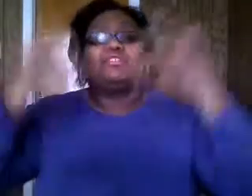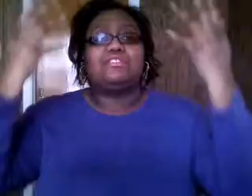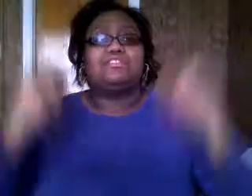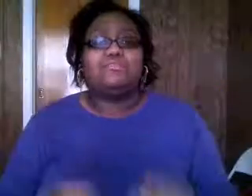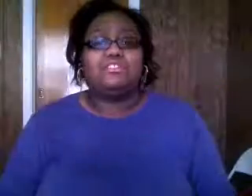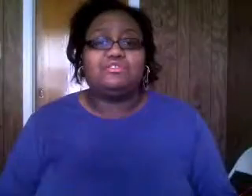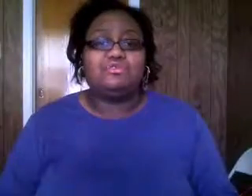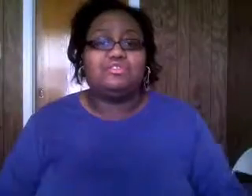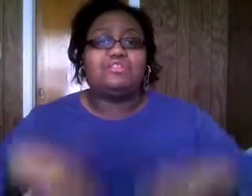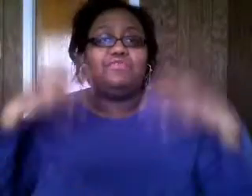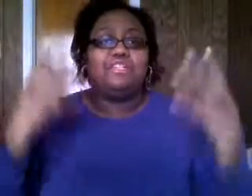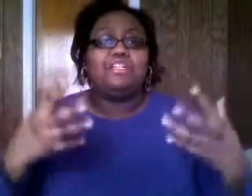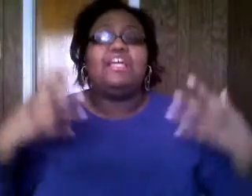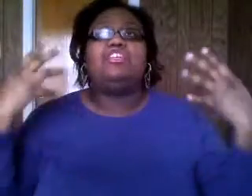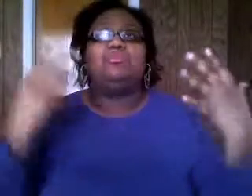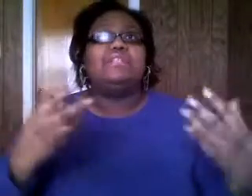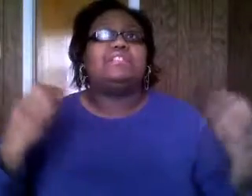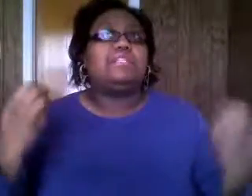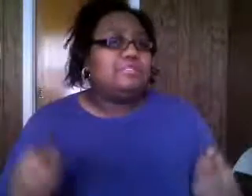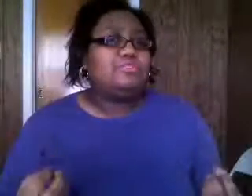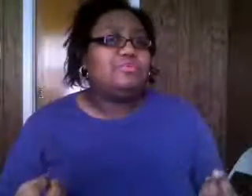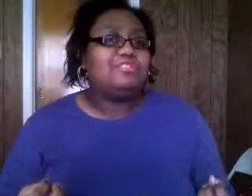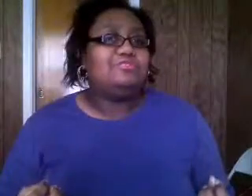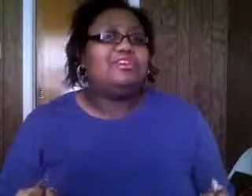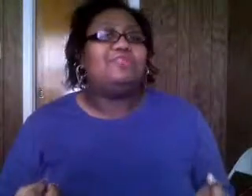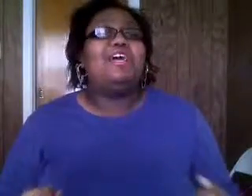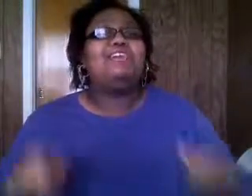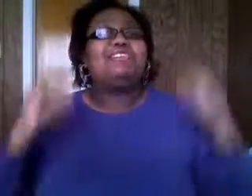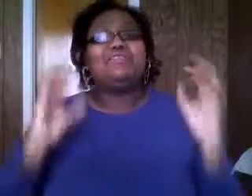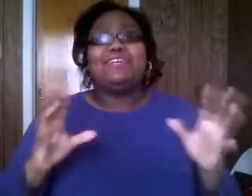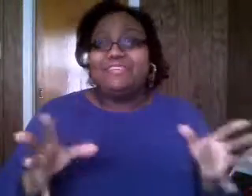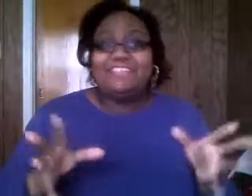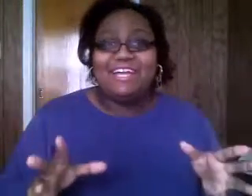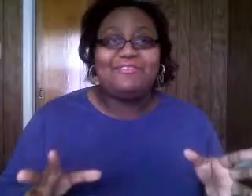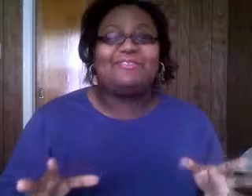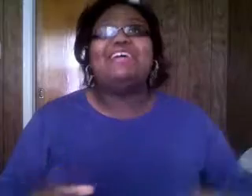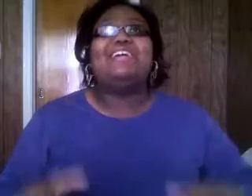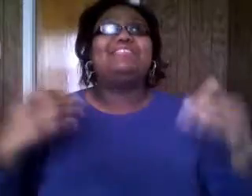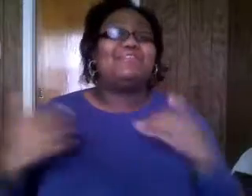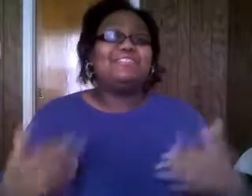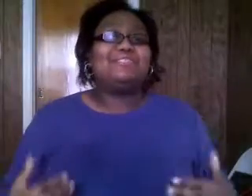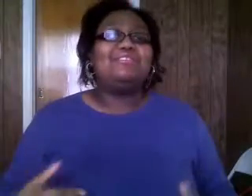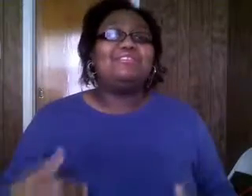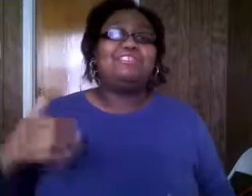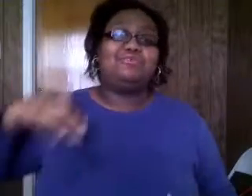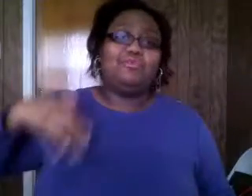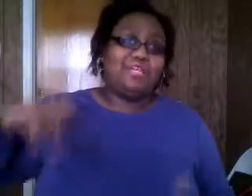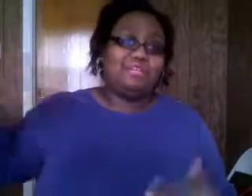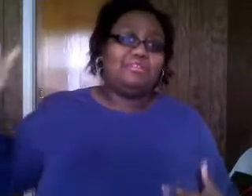bless us so much that you started feeling your blessings a little too but you started you started to get where you came from you started feeling so good that you feel better than